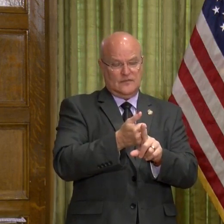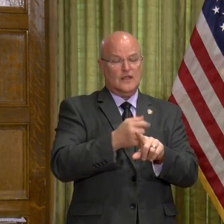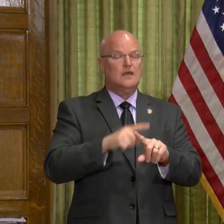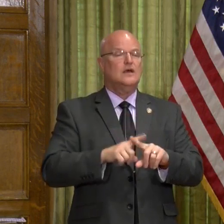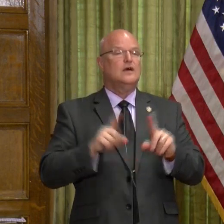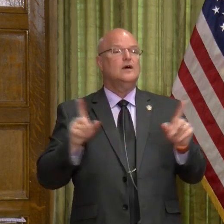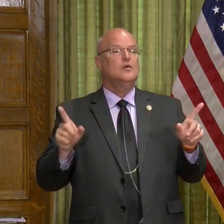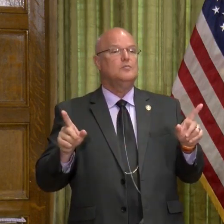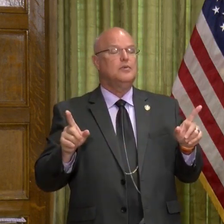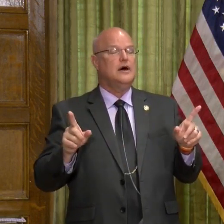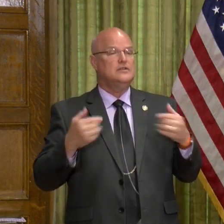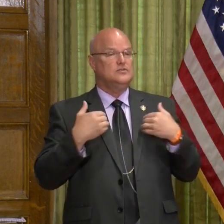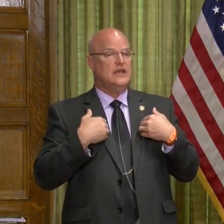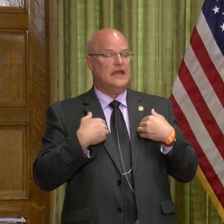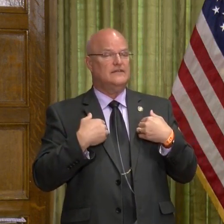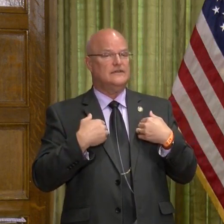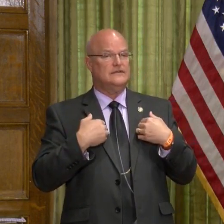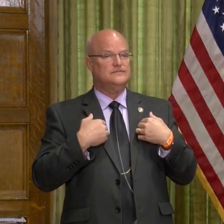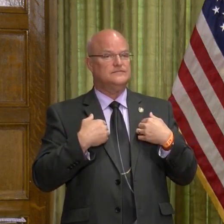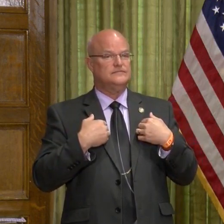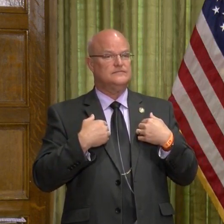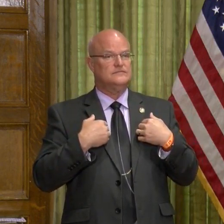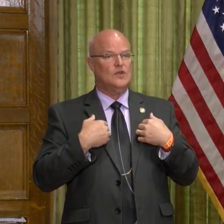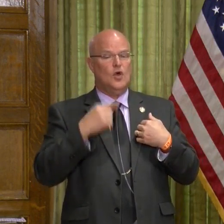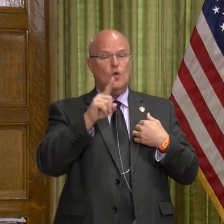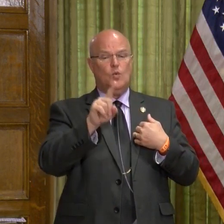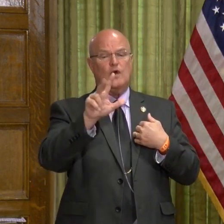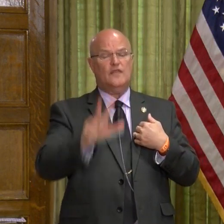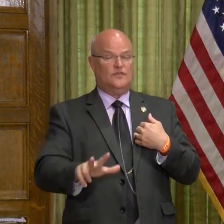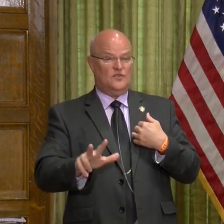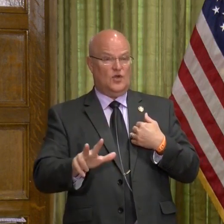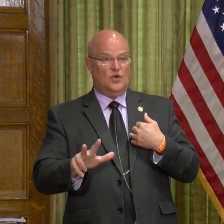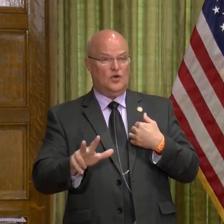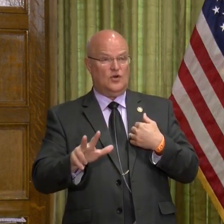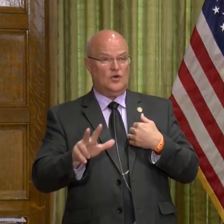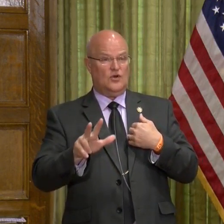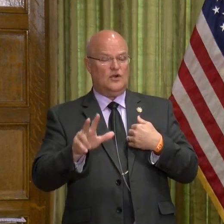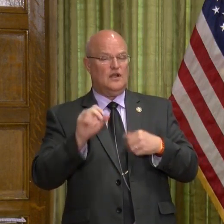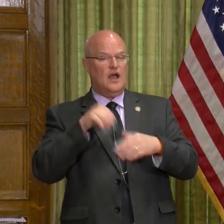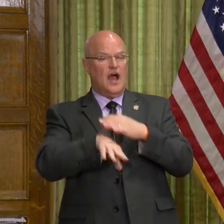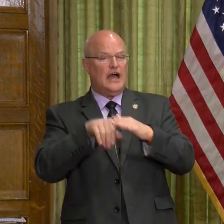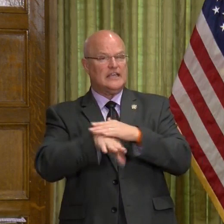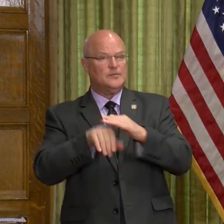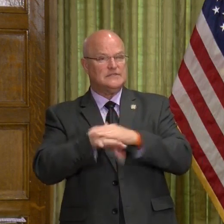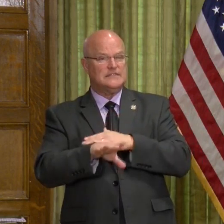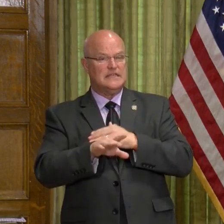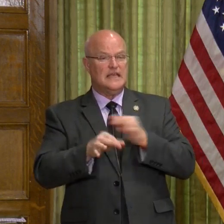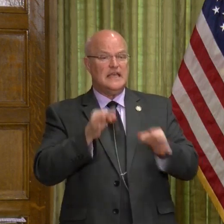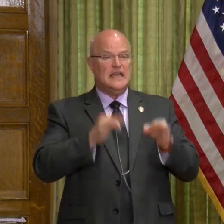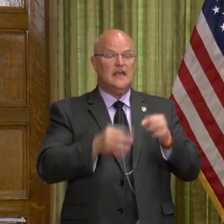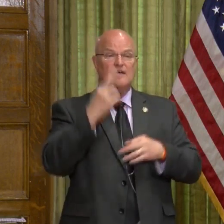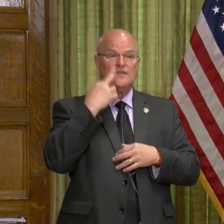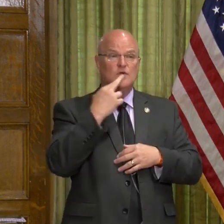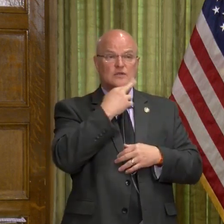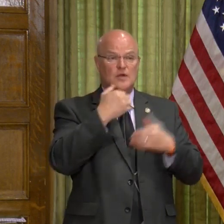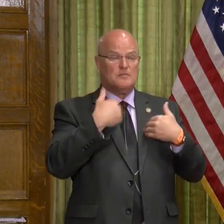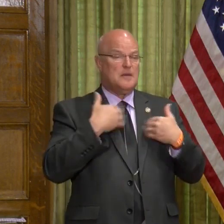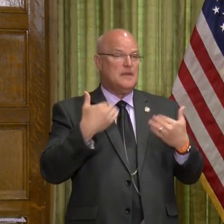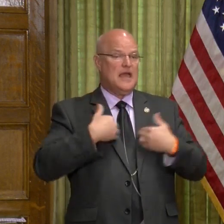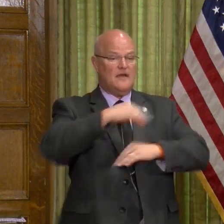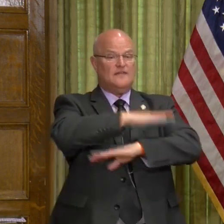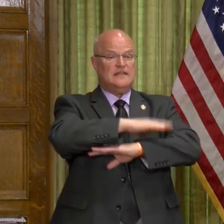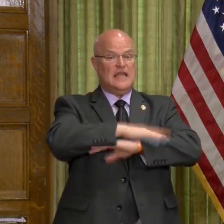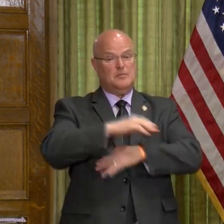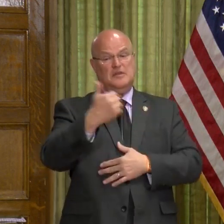But, you know, so you have to have one-third occupancy, and then if your restaurant allows, that you could have a